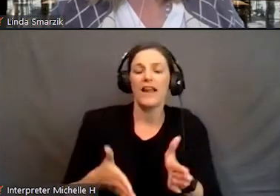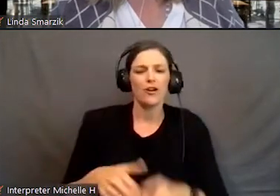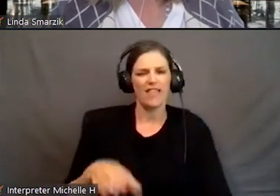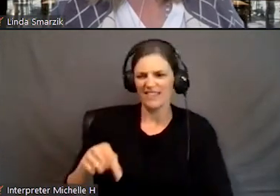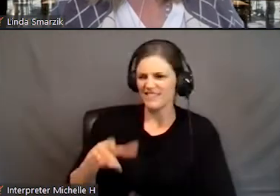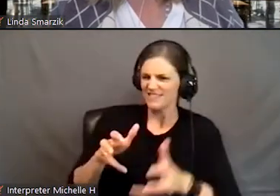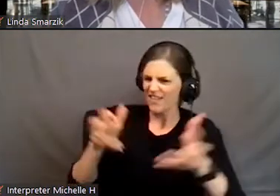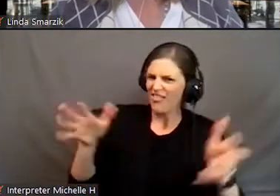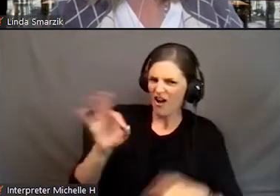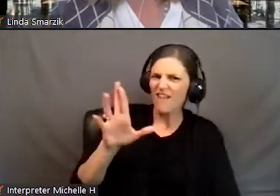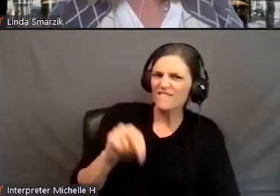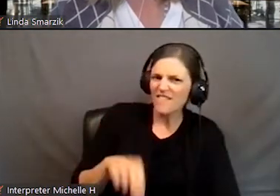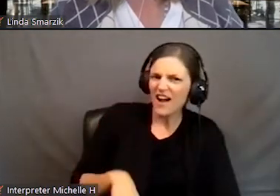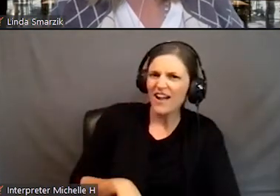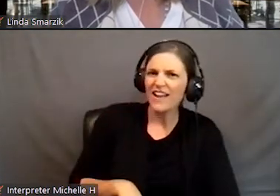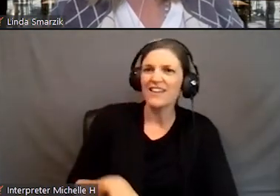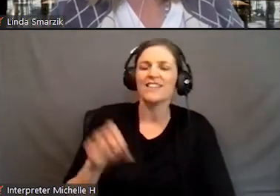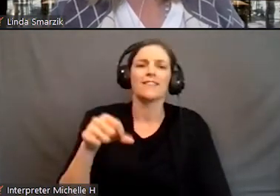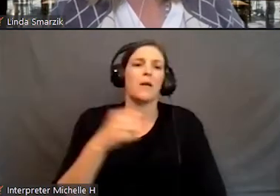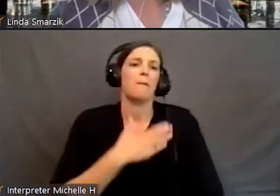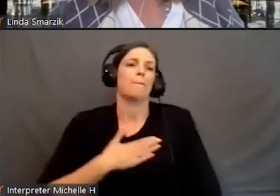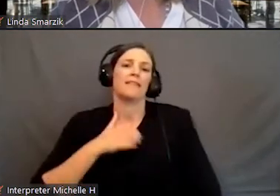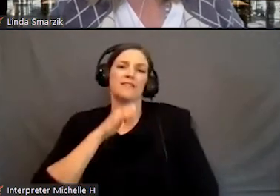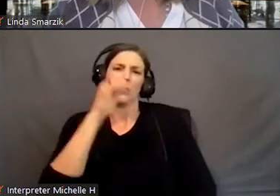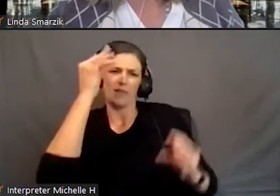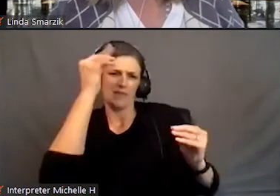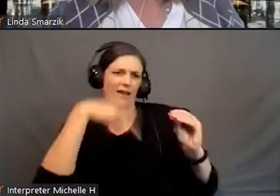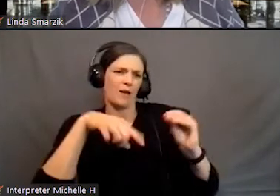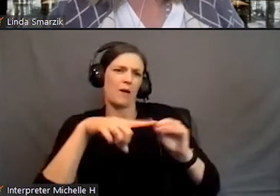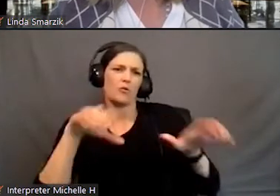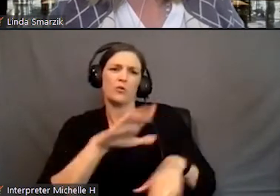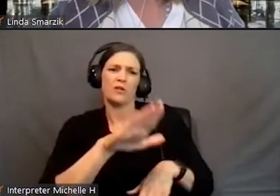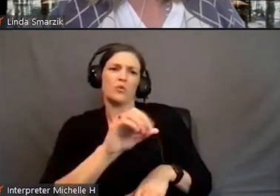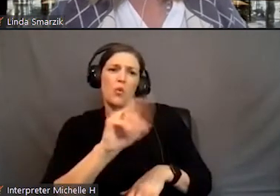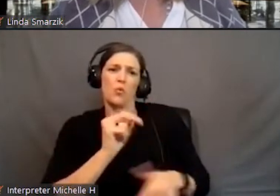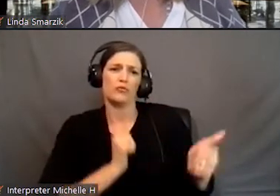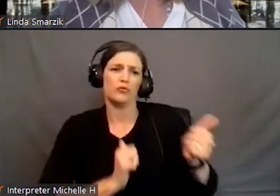fun. Yeah. And please don't think about doing your own show here somewhere.